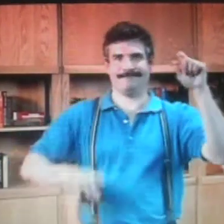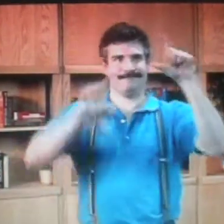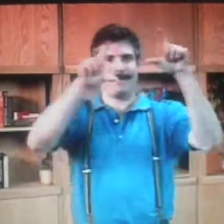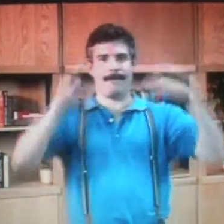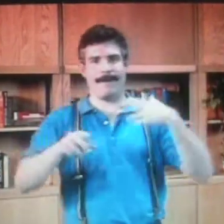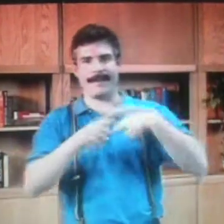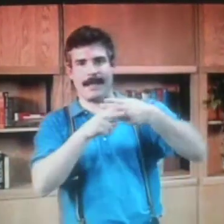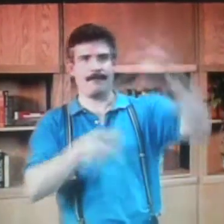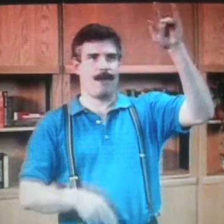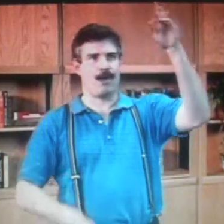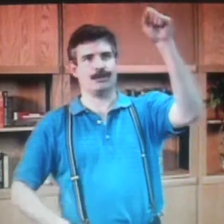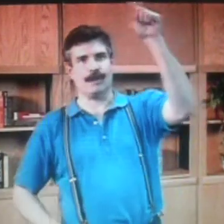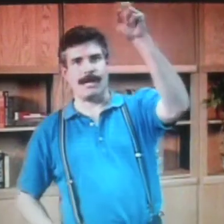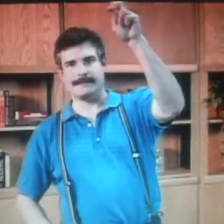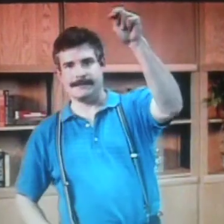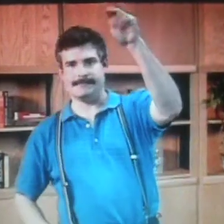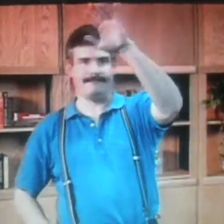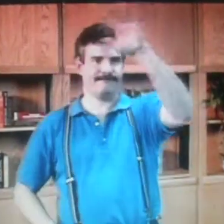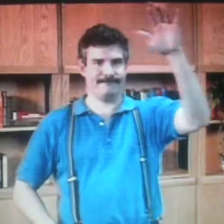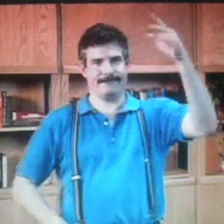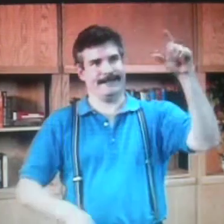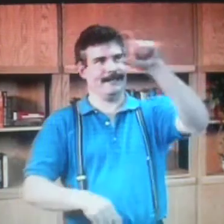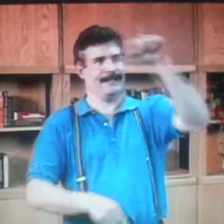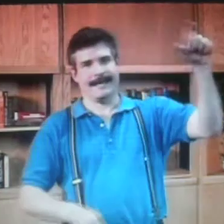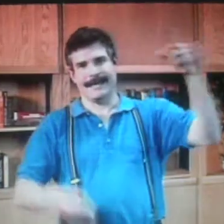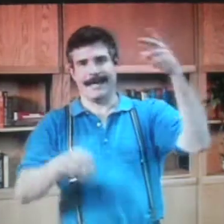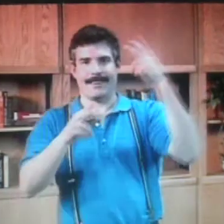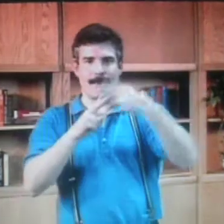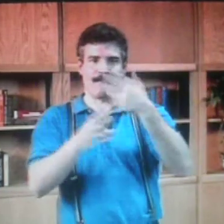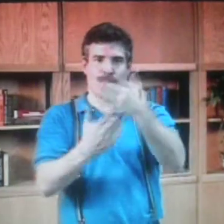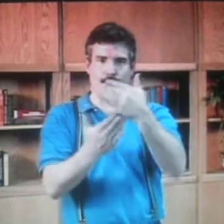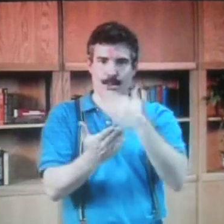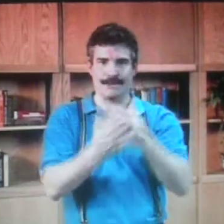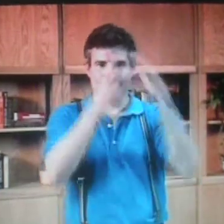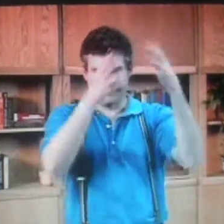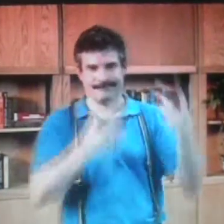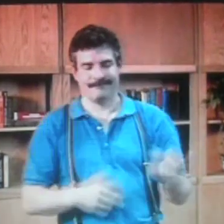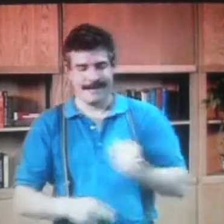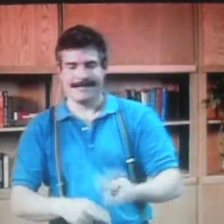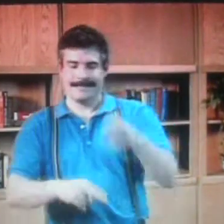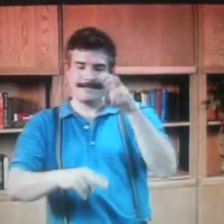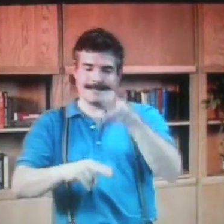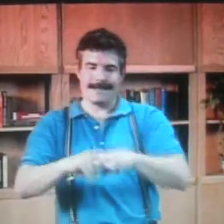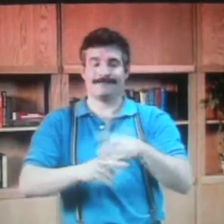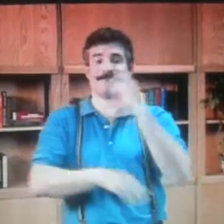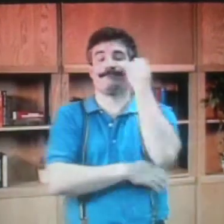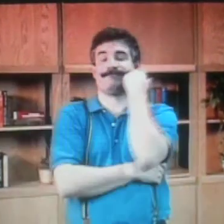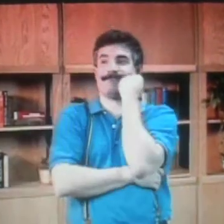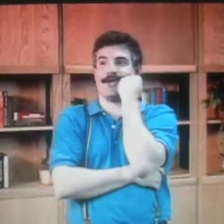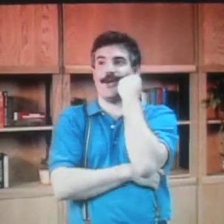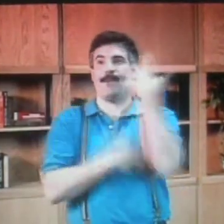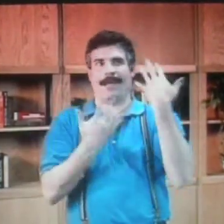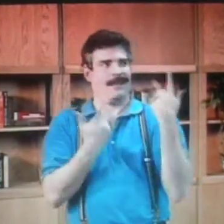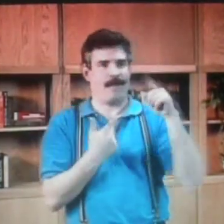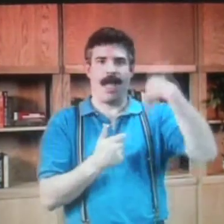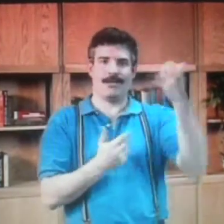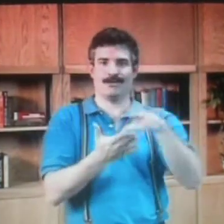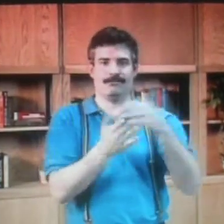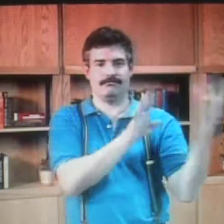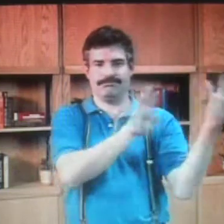So I wrote my name on the board. My name is Paul Johnson. And the name of the course. And I sat down and I waited for the other